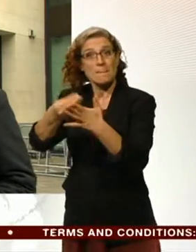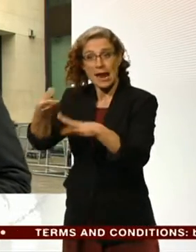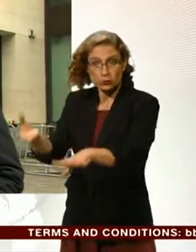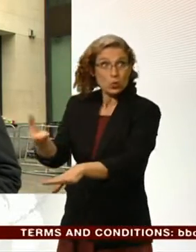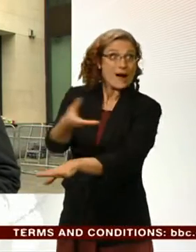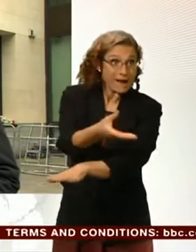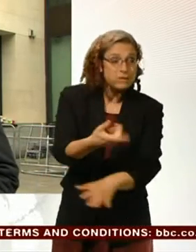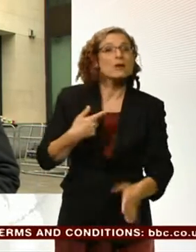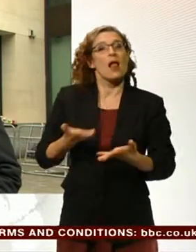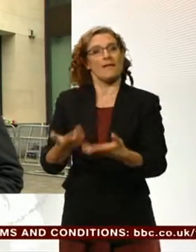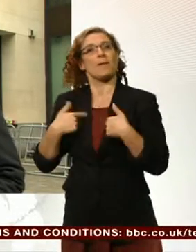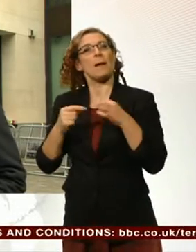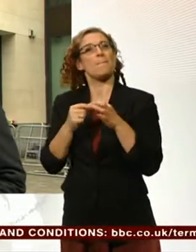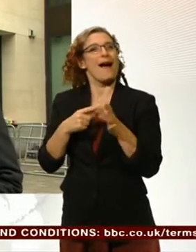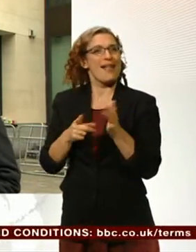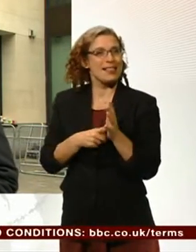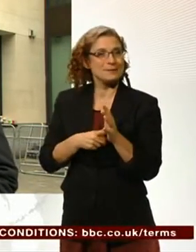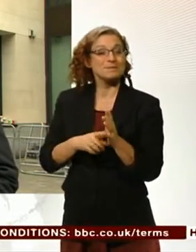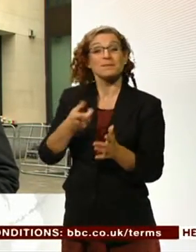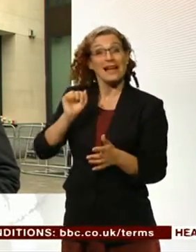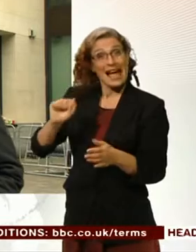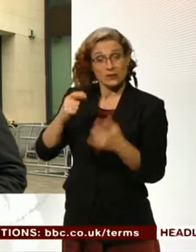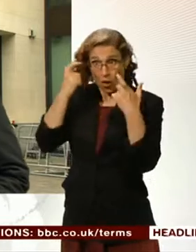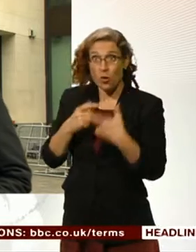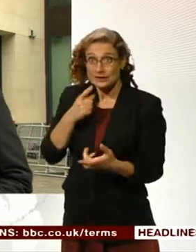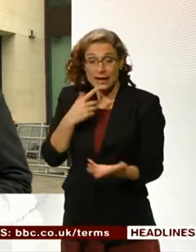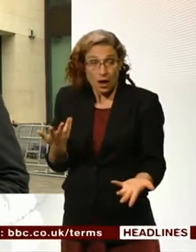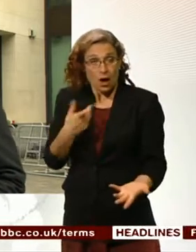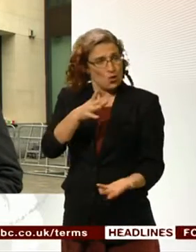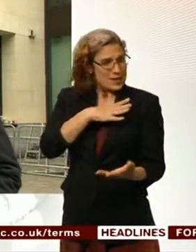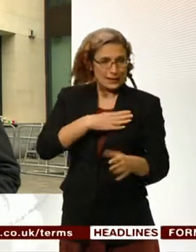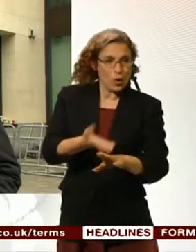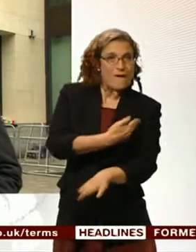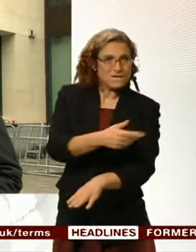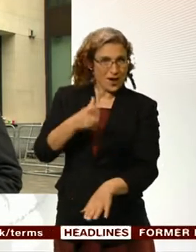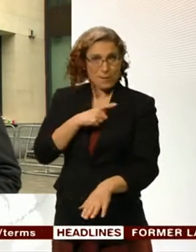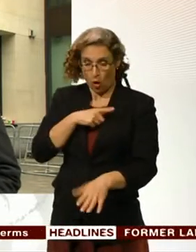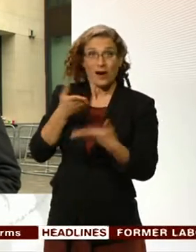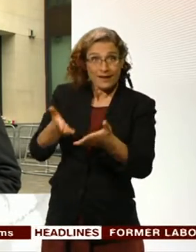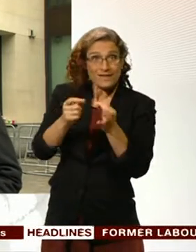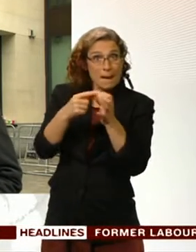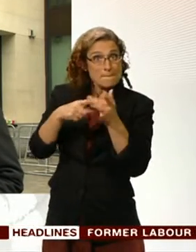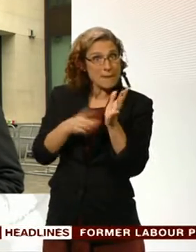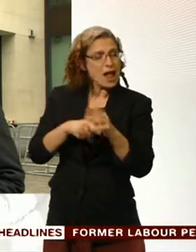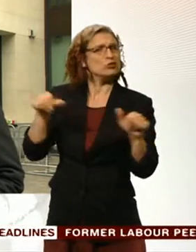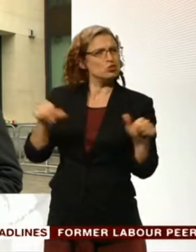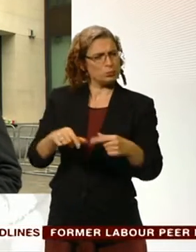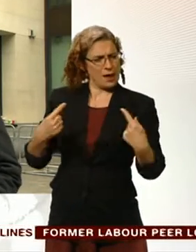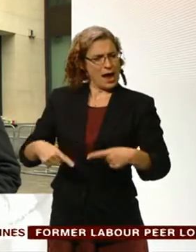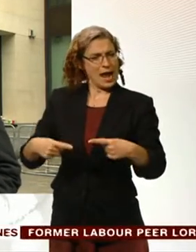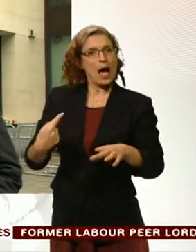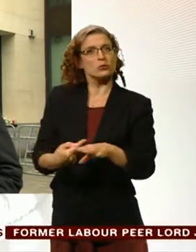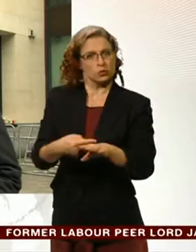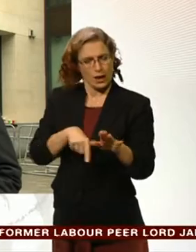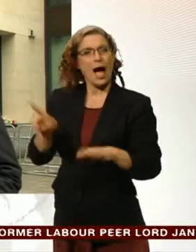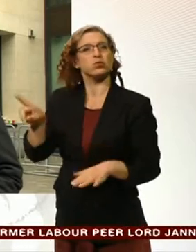bail. His lawyers have been saying now for weeks that he needs to have that condition lifted because he's granted bail. He needs to be able to get out. And